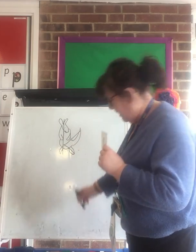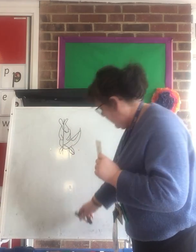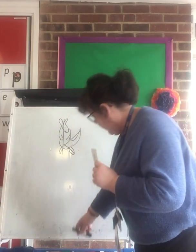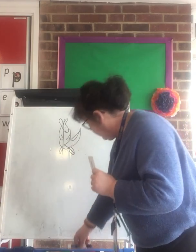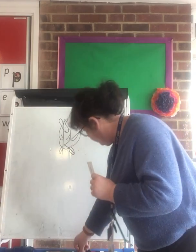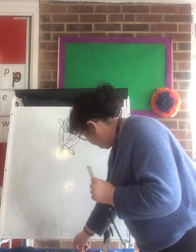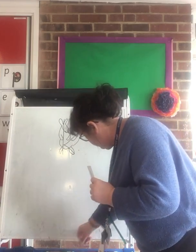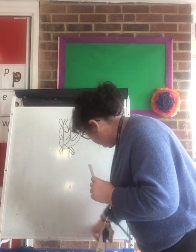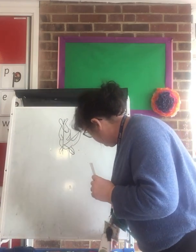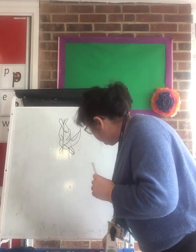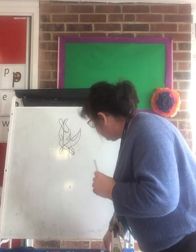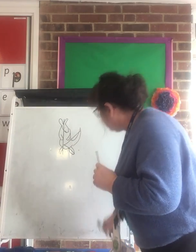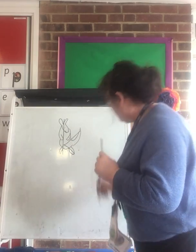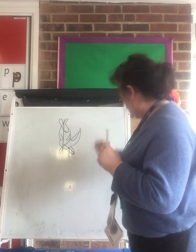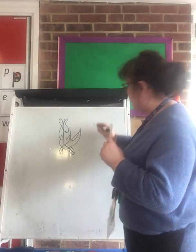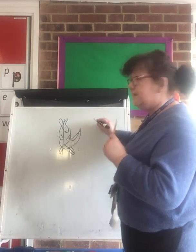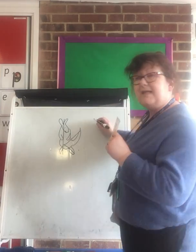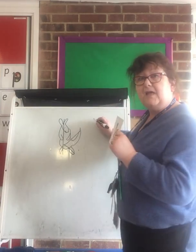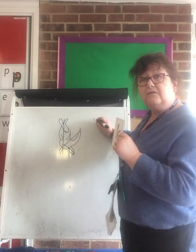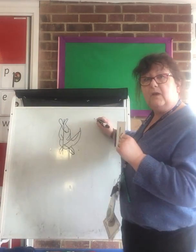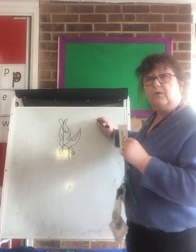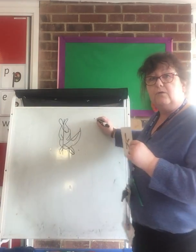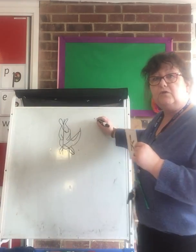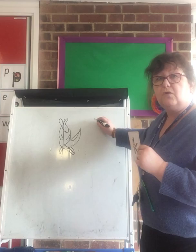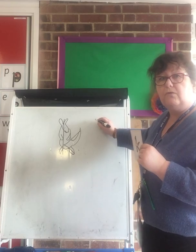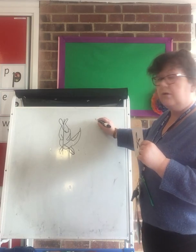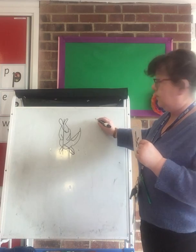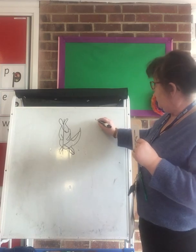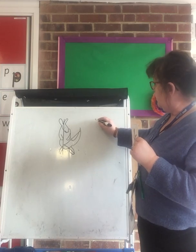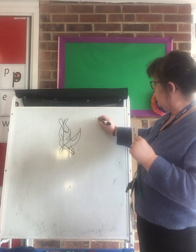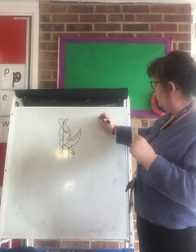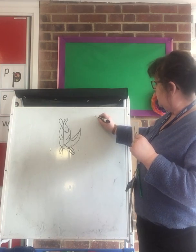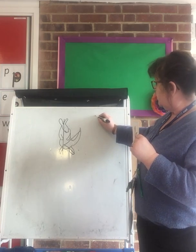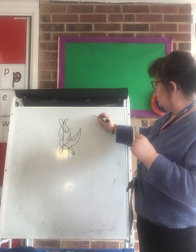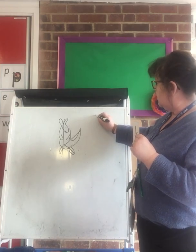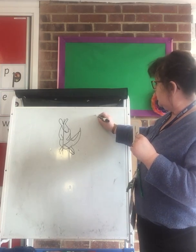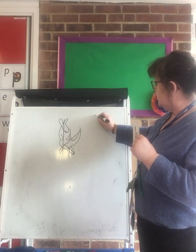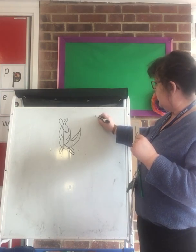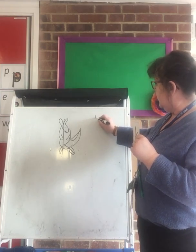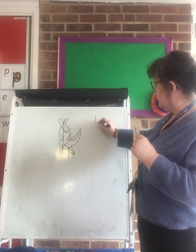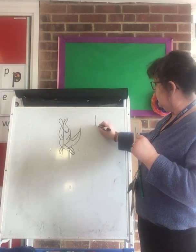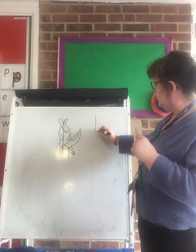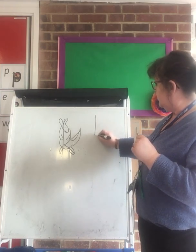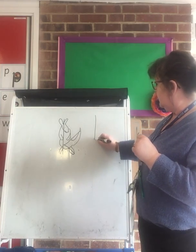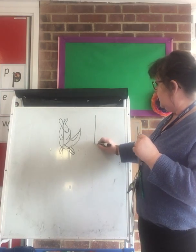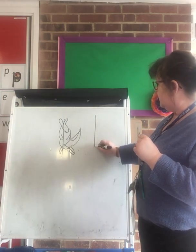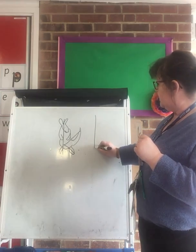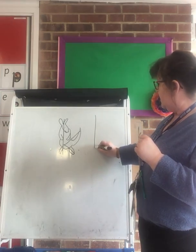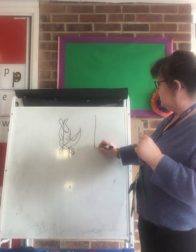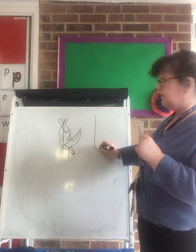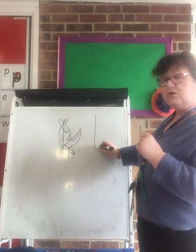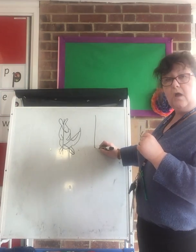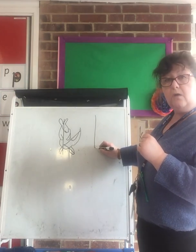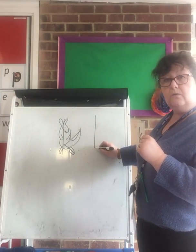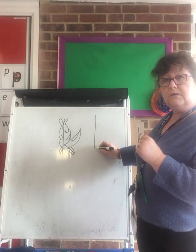leg. So at the side of it we're going to draw another one. Start at his ears, down to his toes,